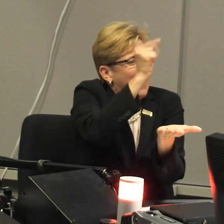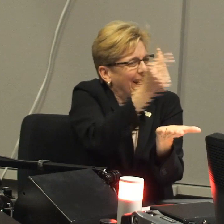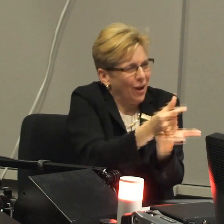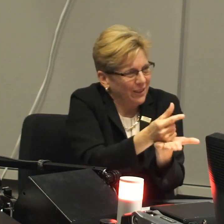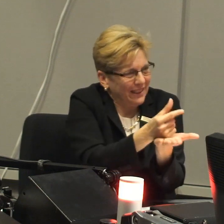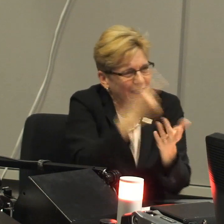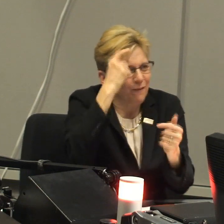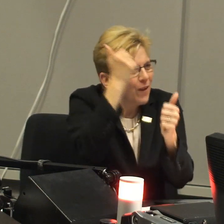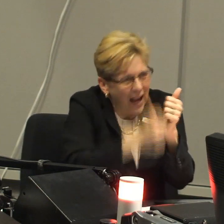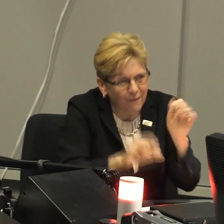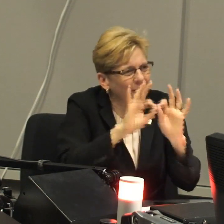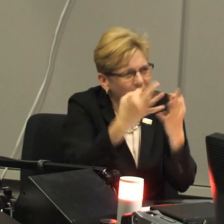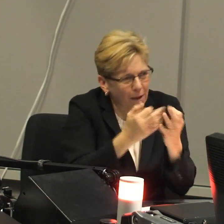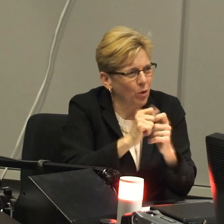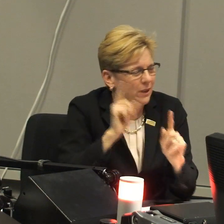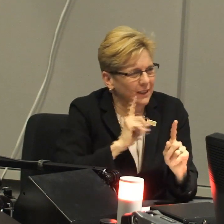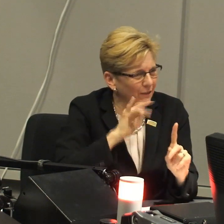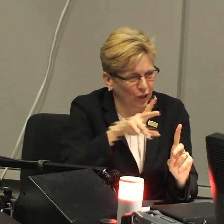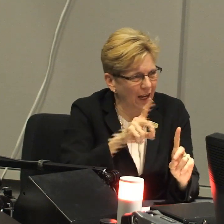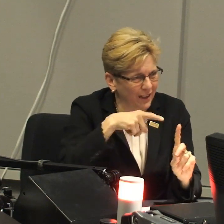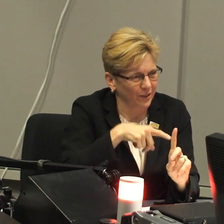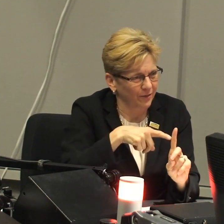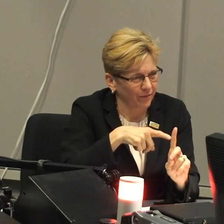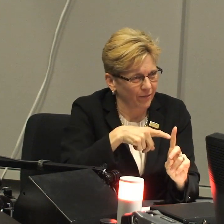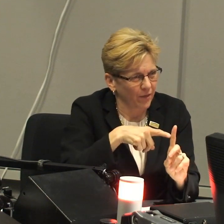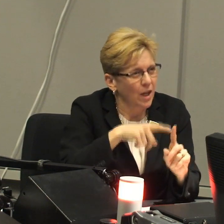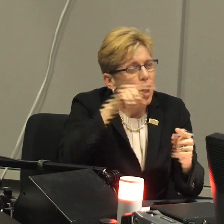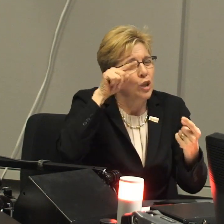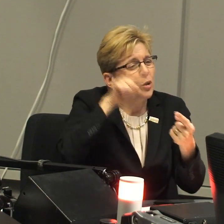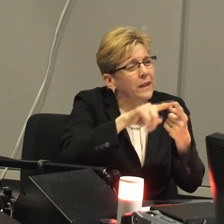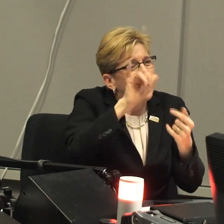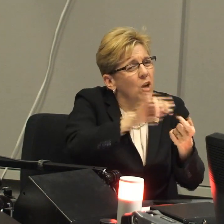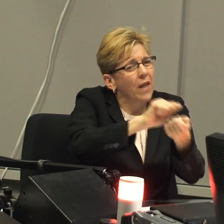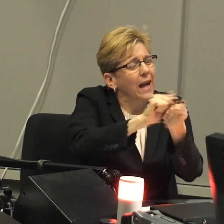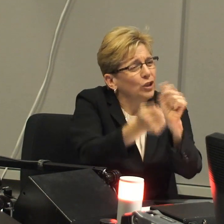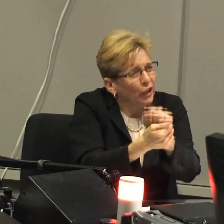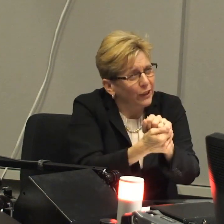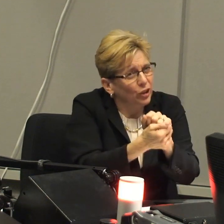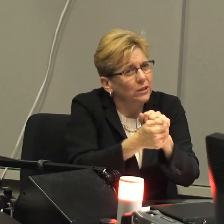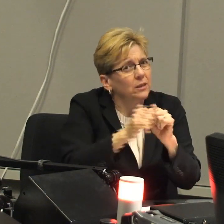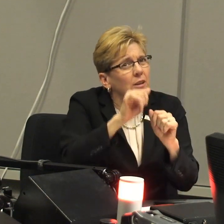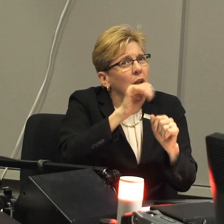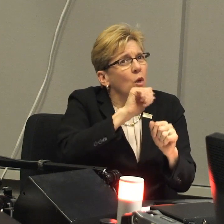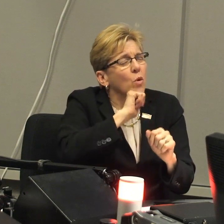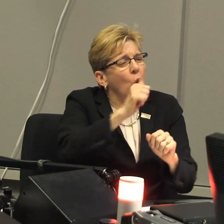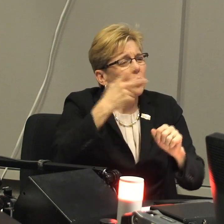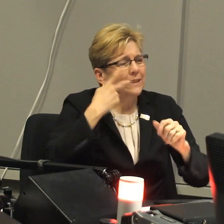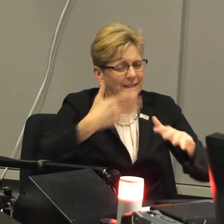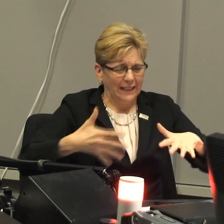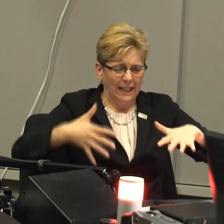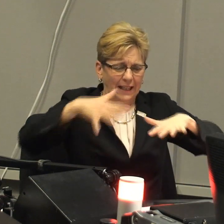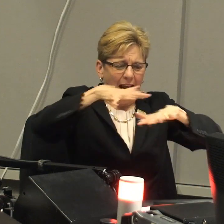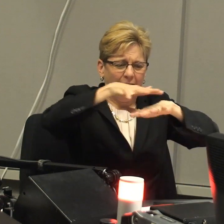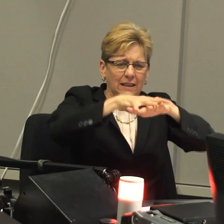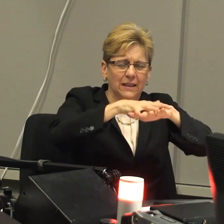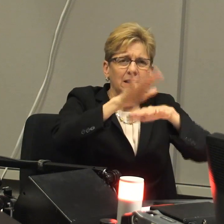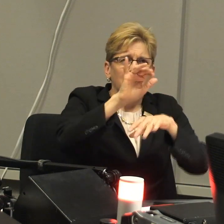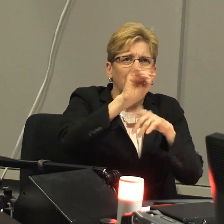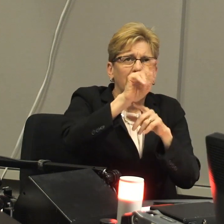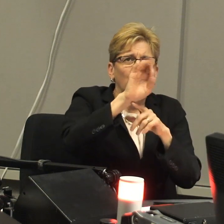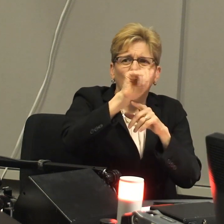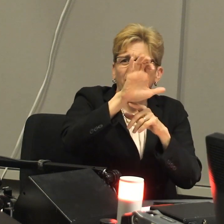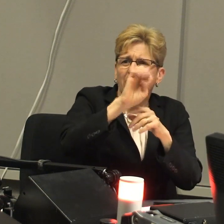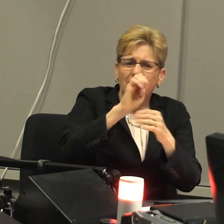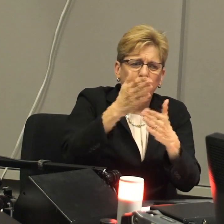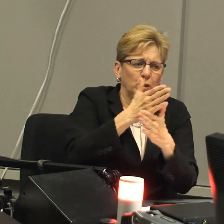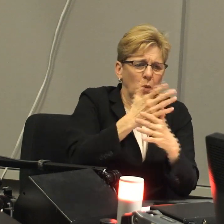mentoring but they're non-profit and it's not guaranteed for every family that has a deaf child. So until that changes, we